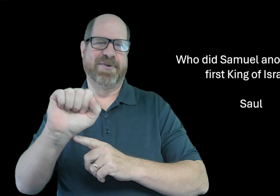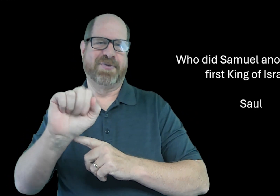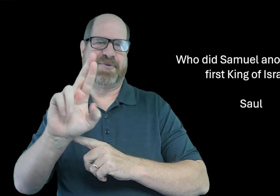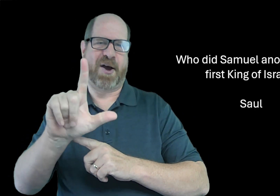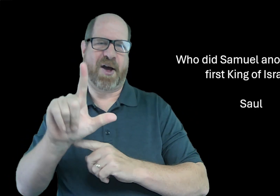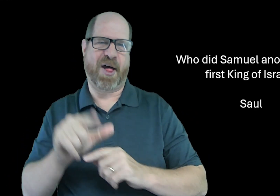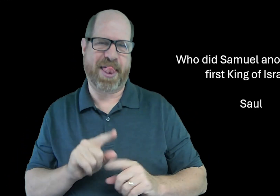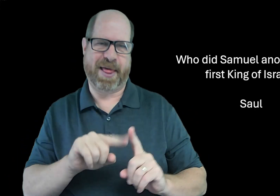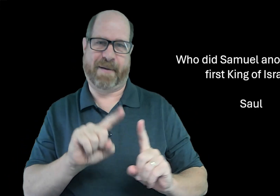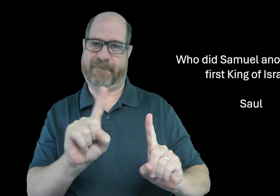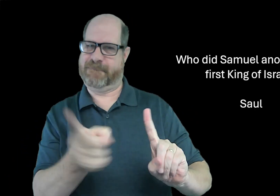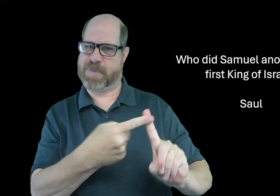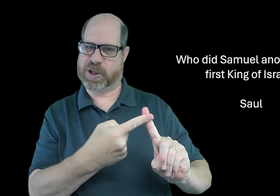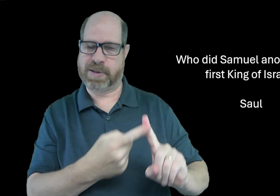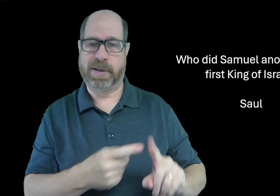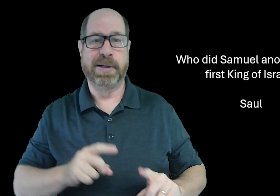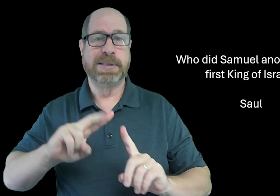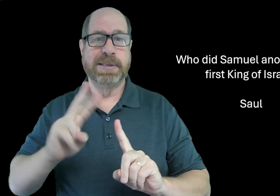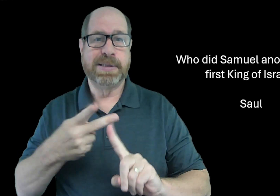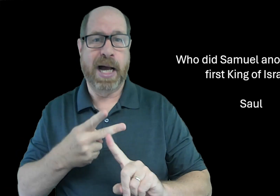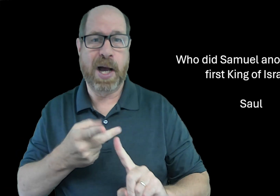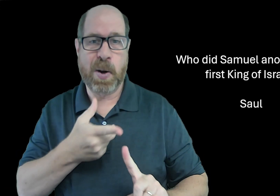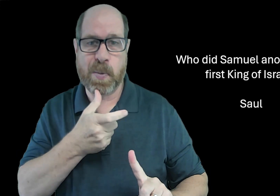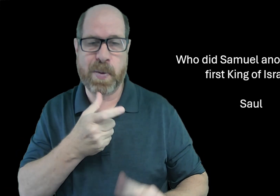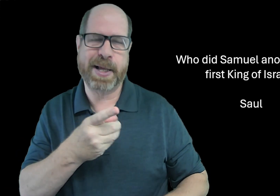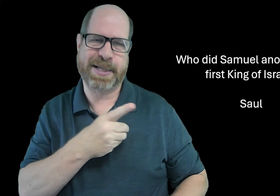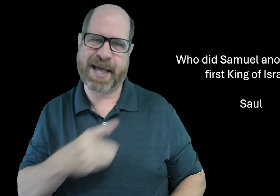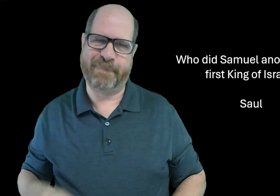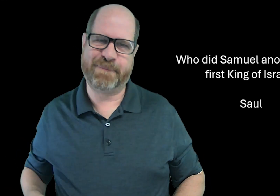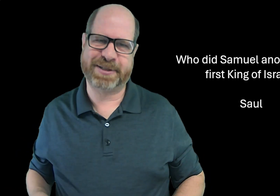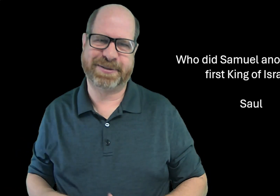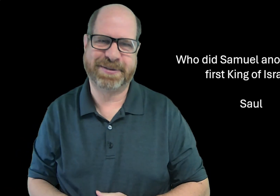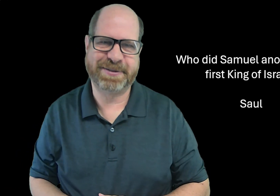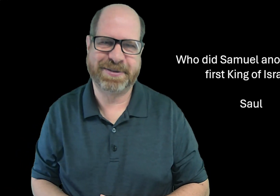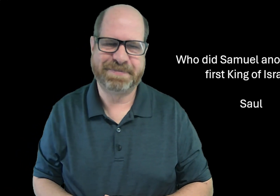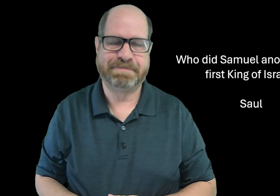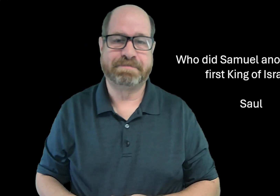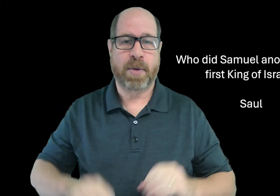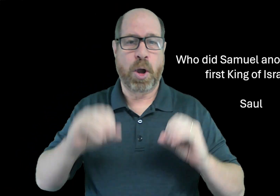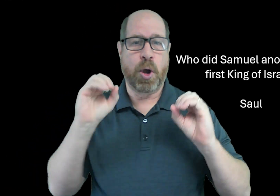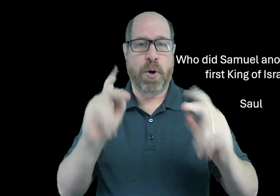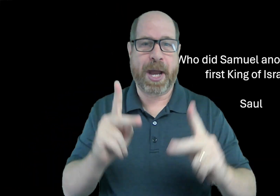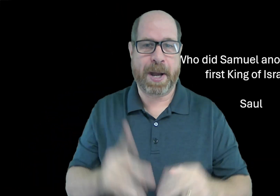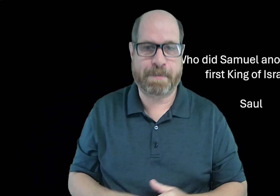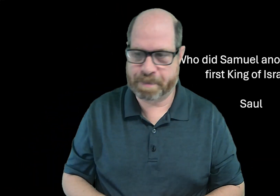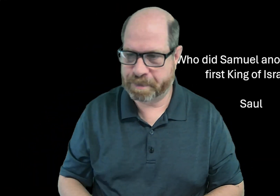Saul. That was the first king. The second one was who? David. Okay.